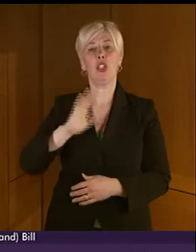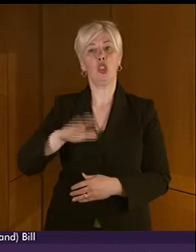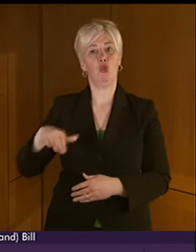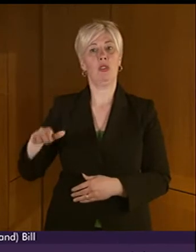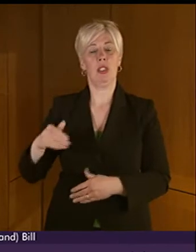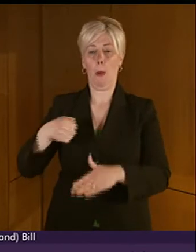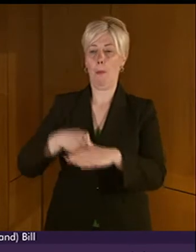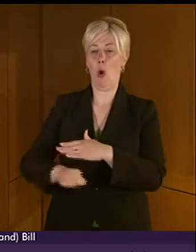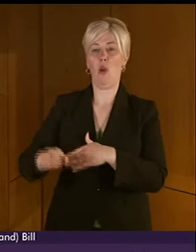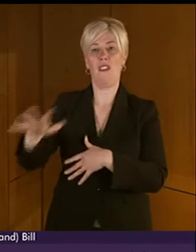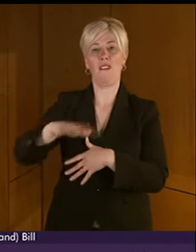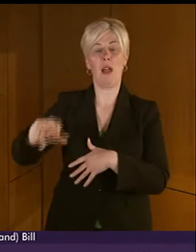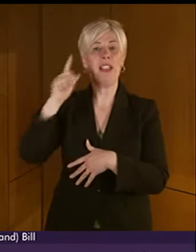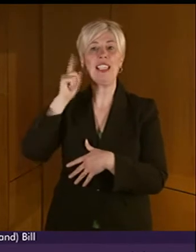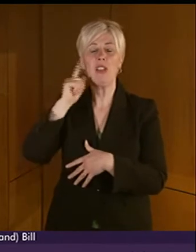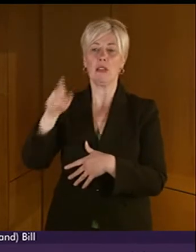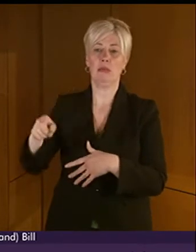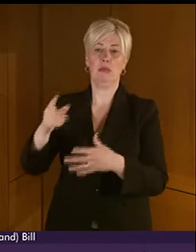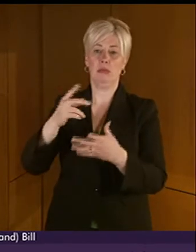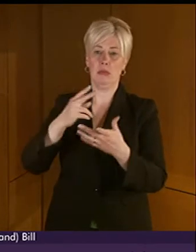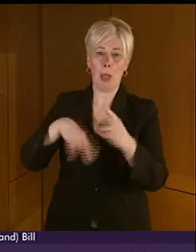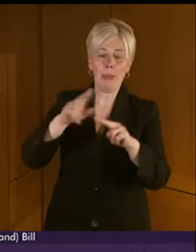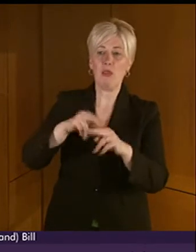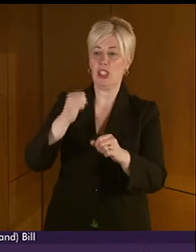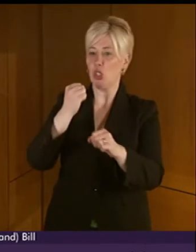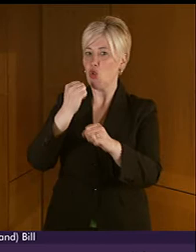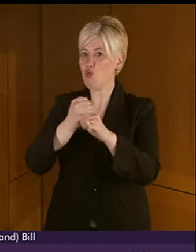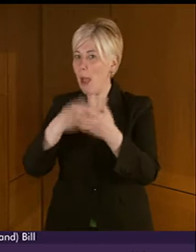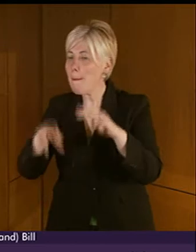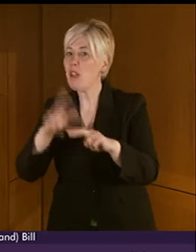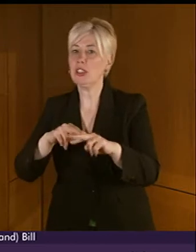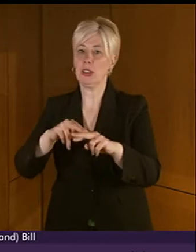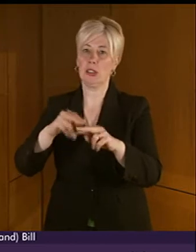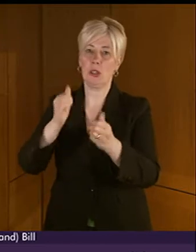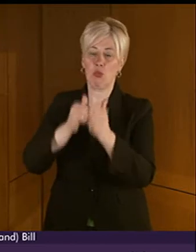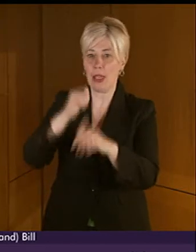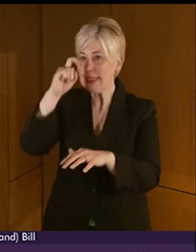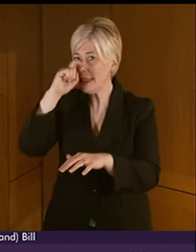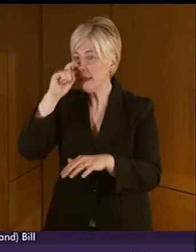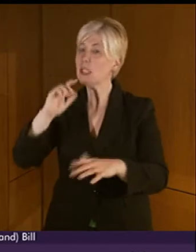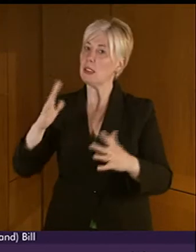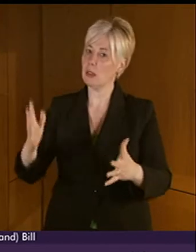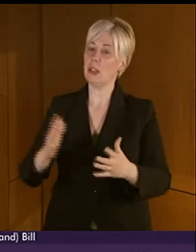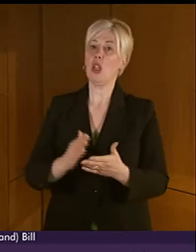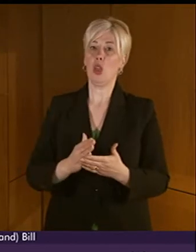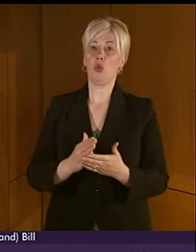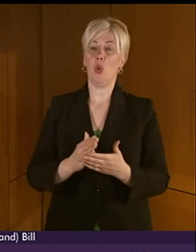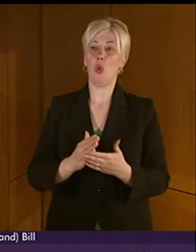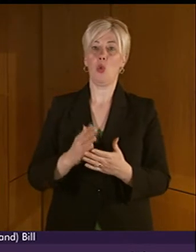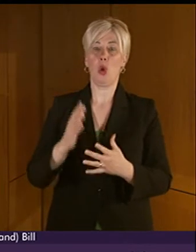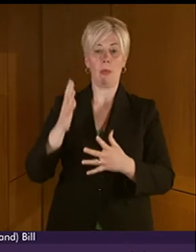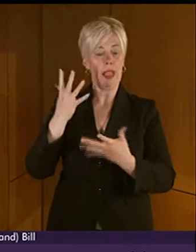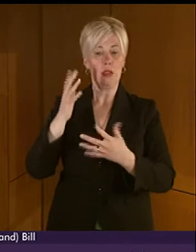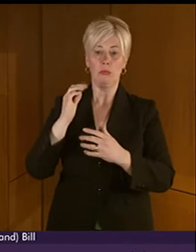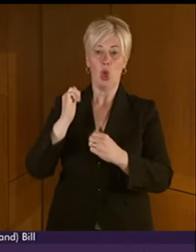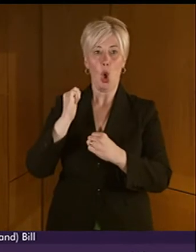to hearing parents, hearing siblings, hearing grandparents. I think I am right in saying that it was a commitment, maybe if not